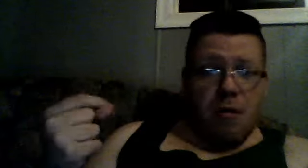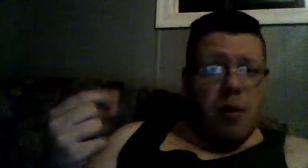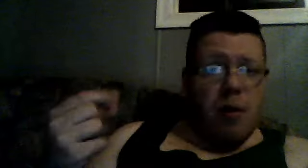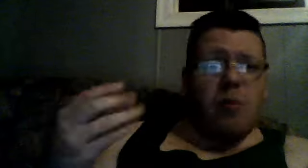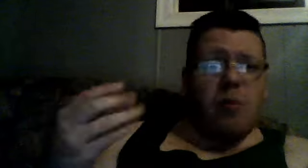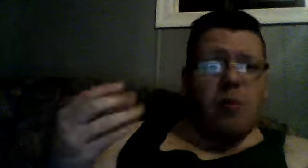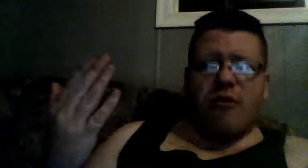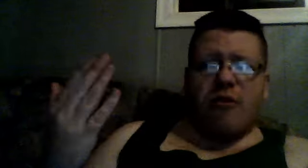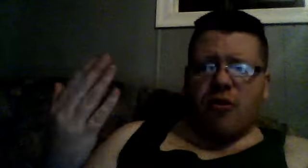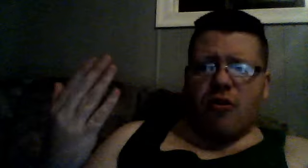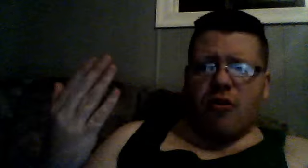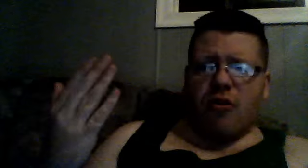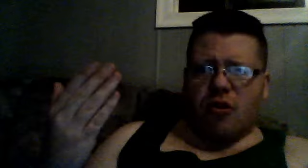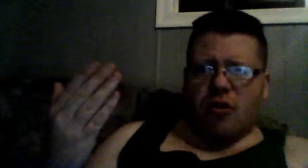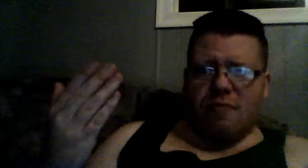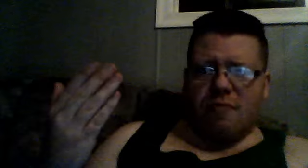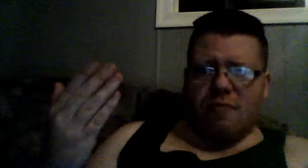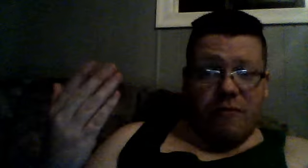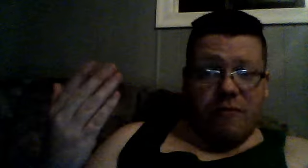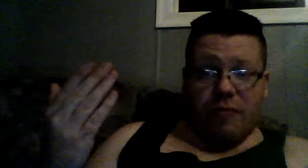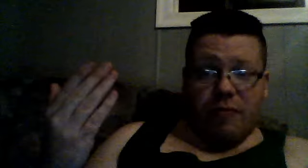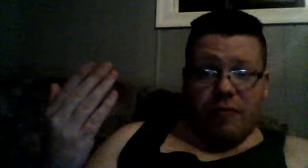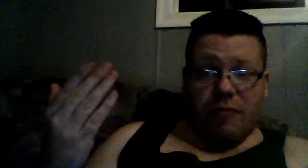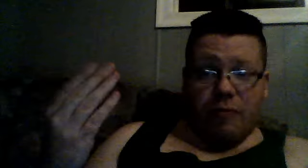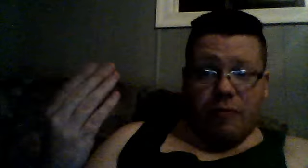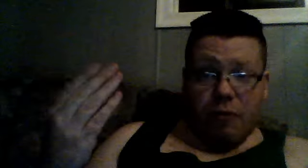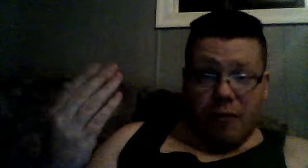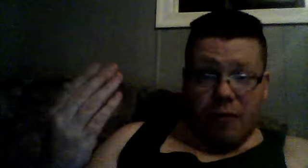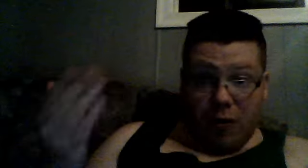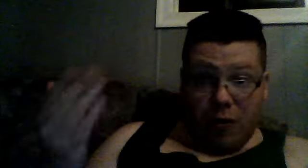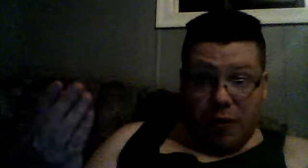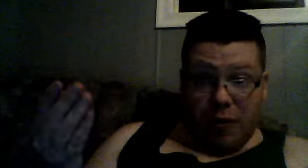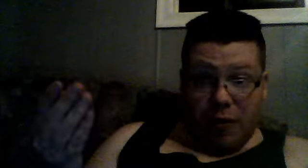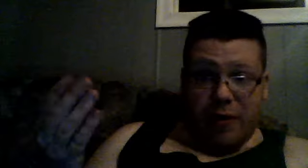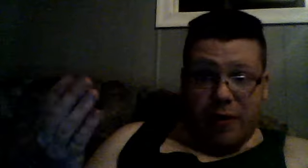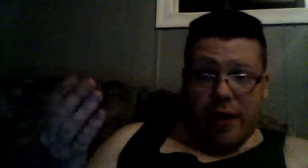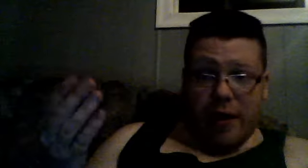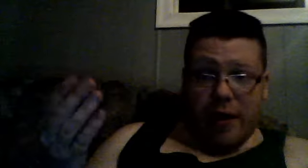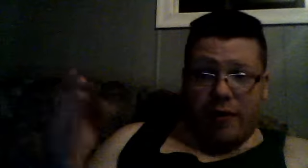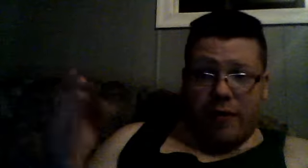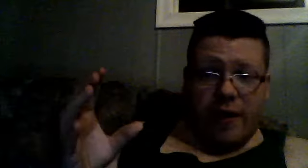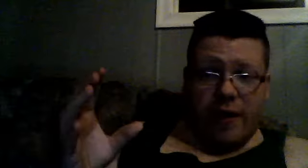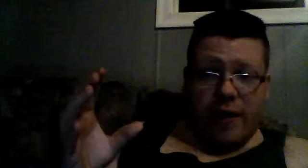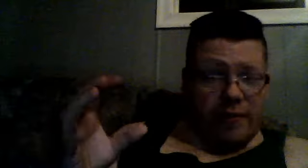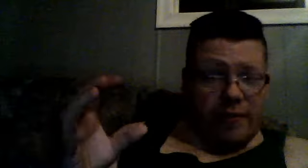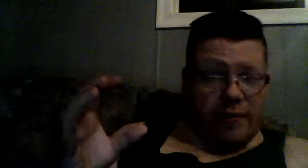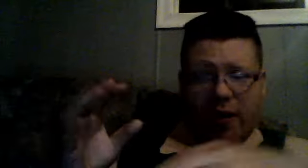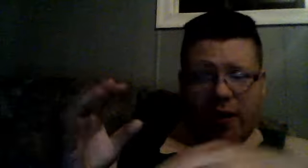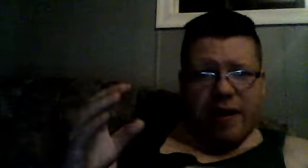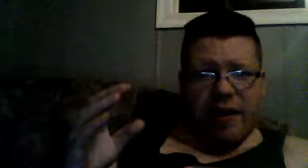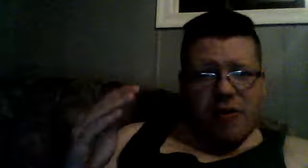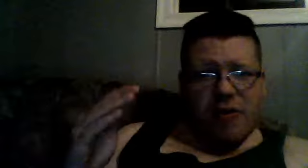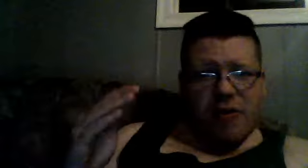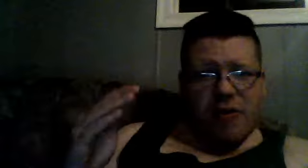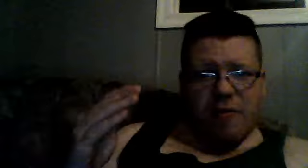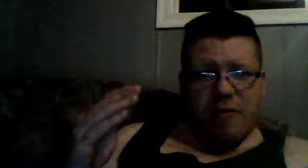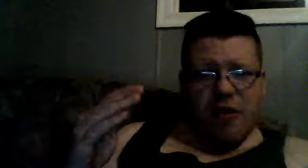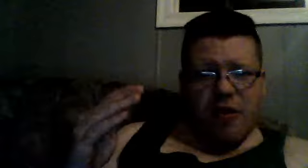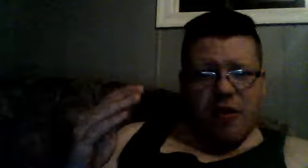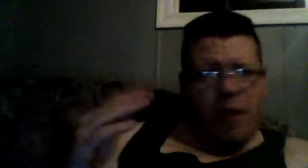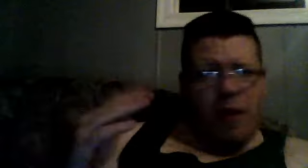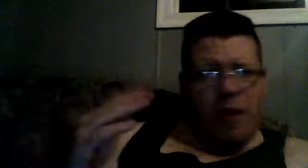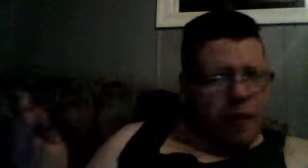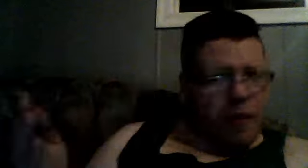Bumblebee's original form, which is a, both, way, can be, when we, finally, get introduced, but, to, Bumblebee,